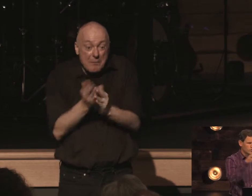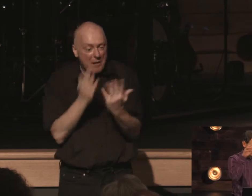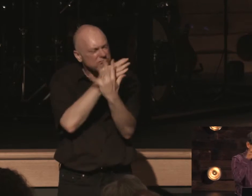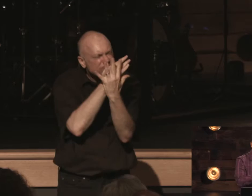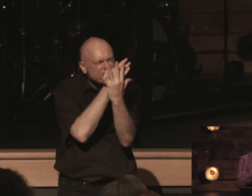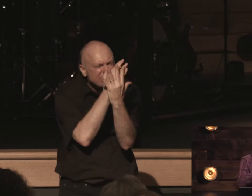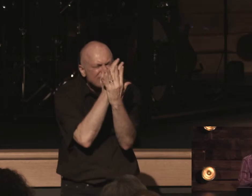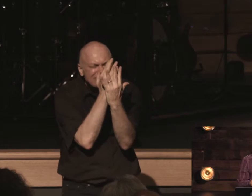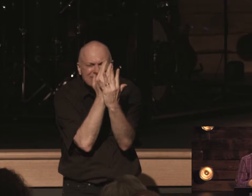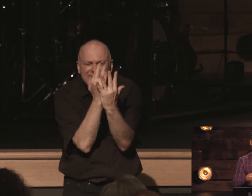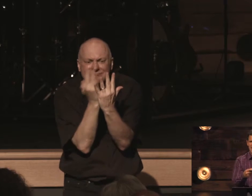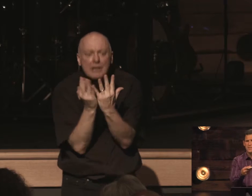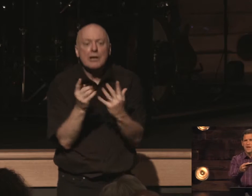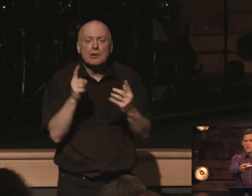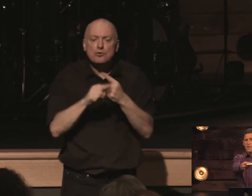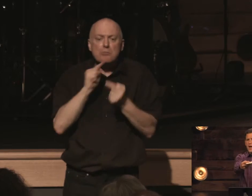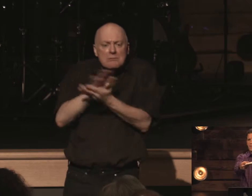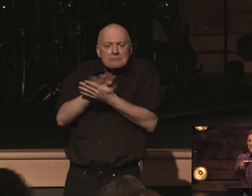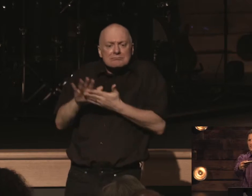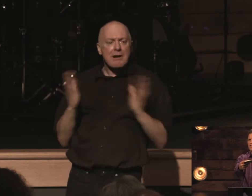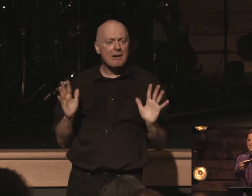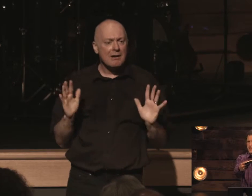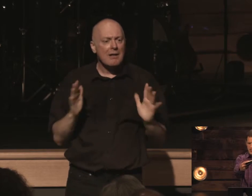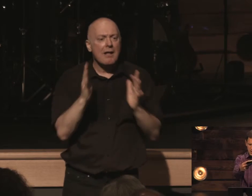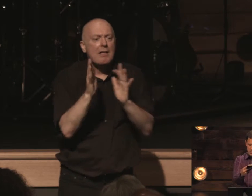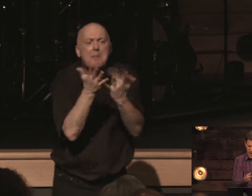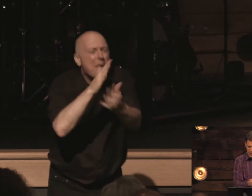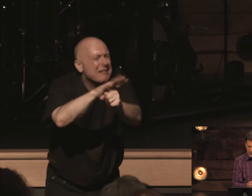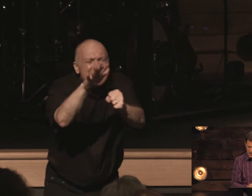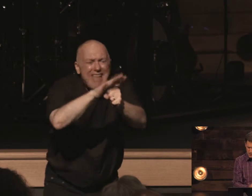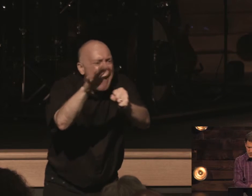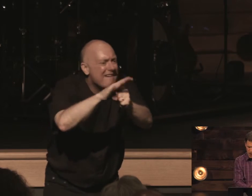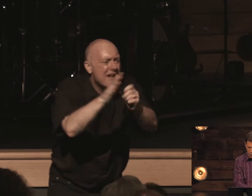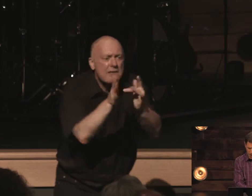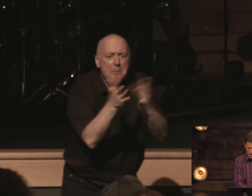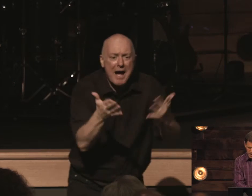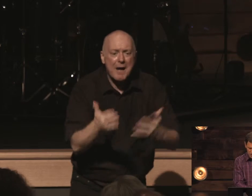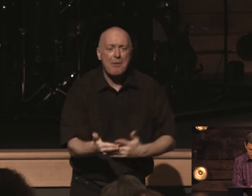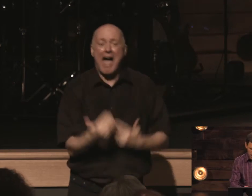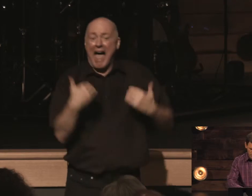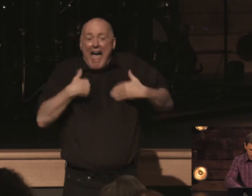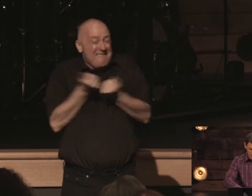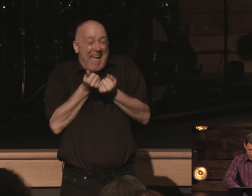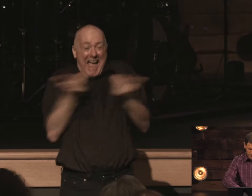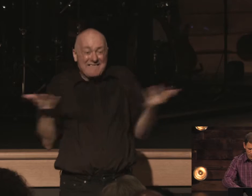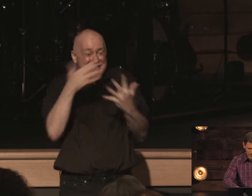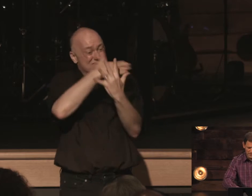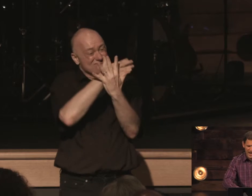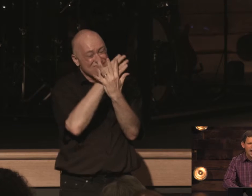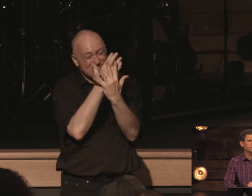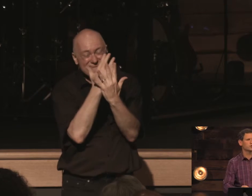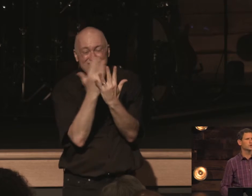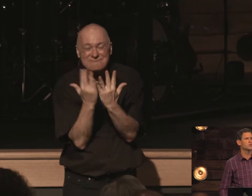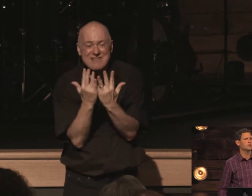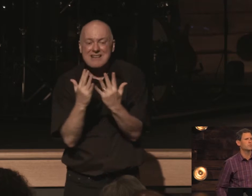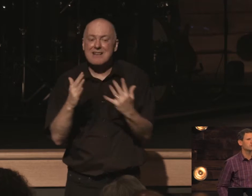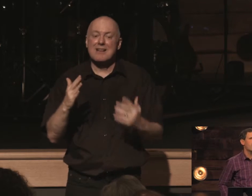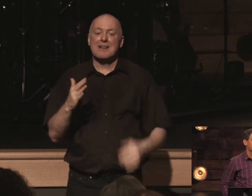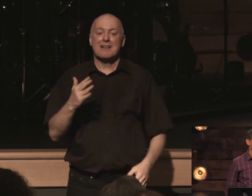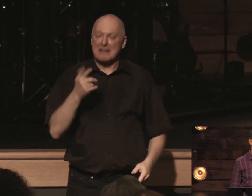of godly living in him the bible is sufficient the bible is a one-stop shop therefore it is absolutely profitable